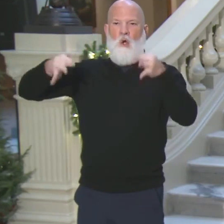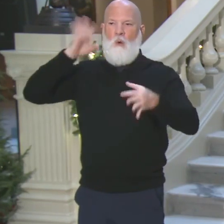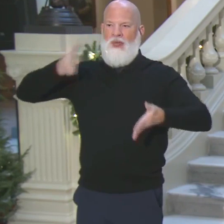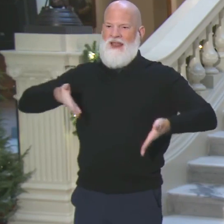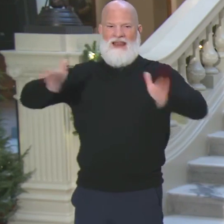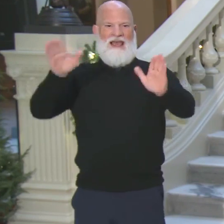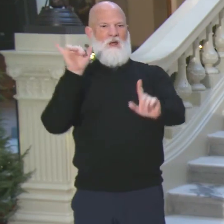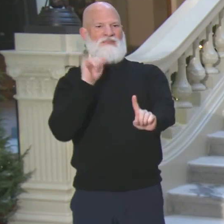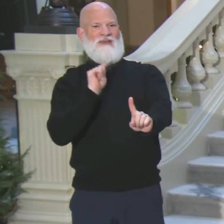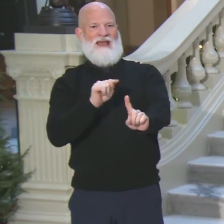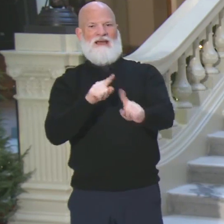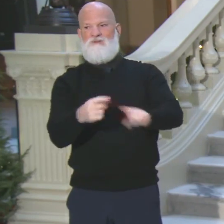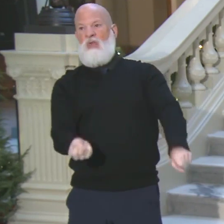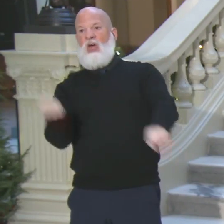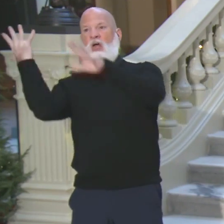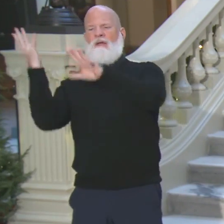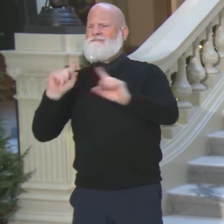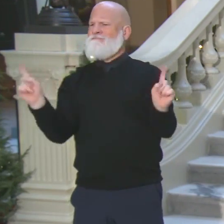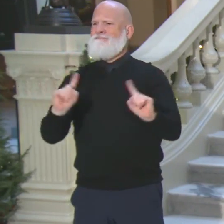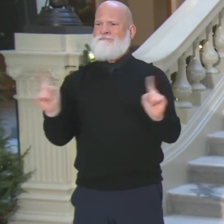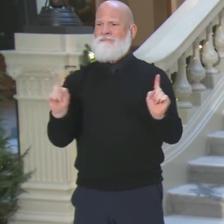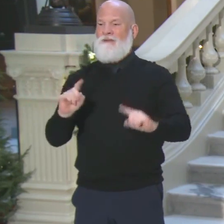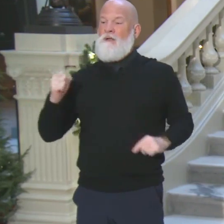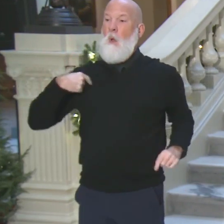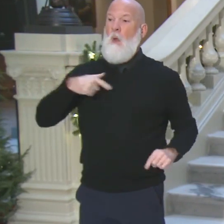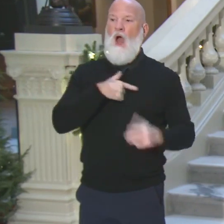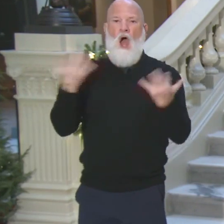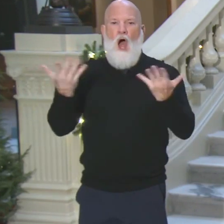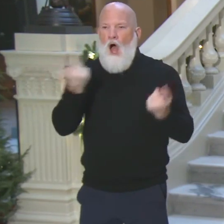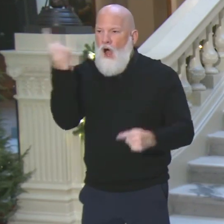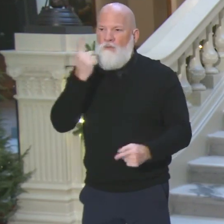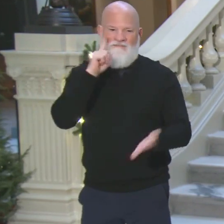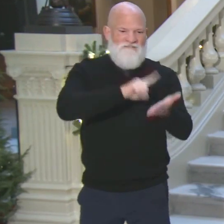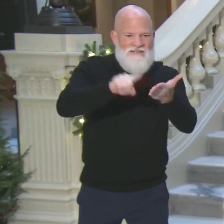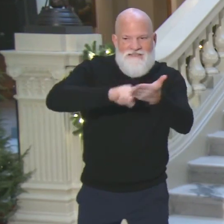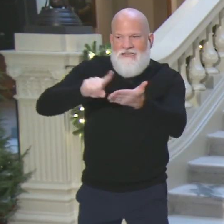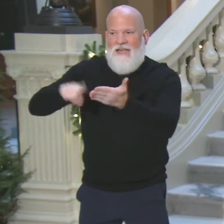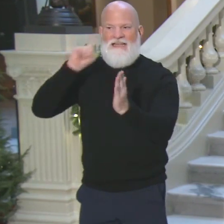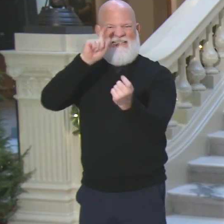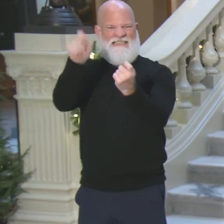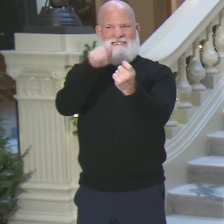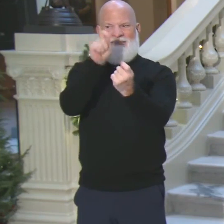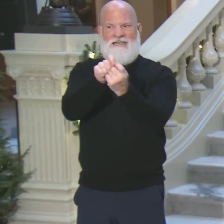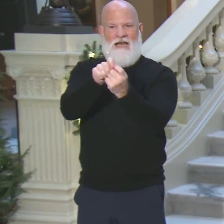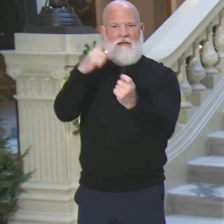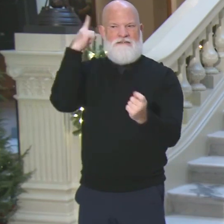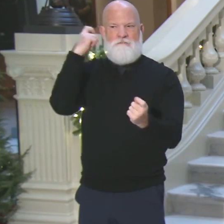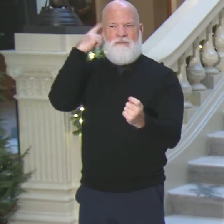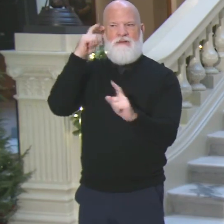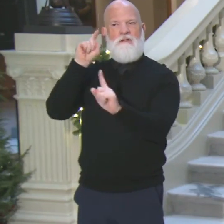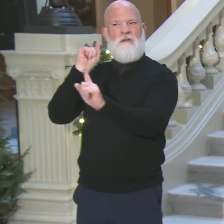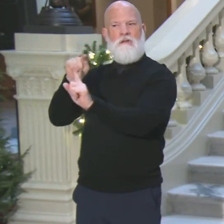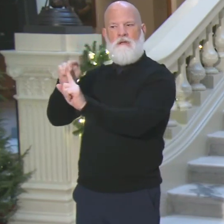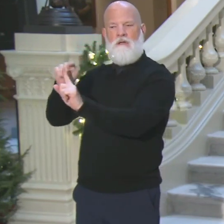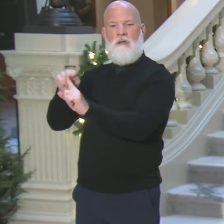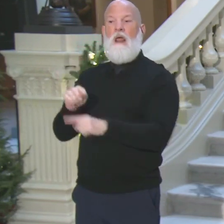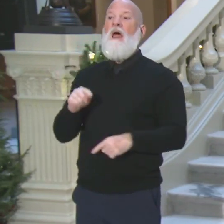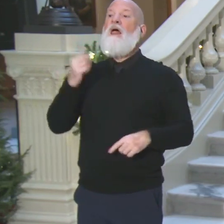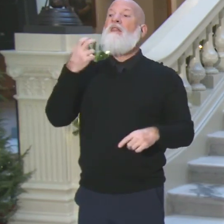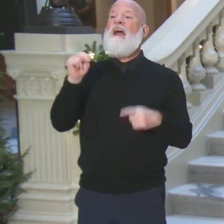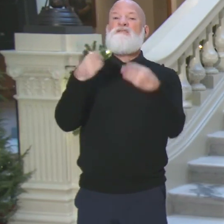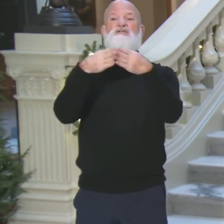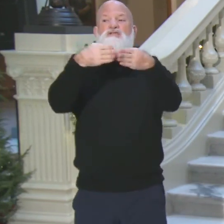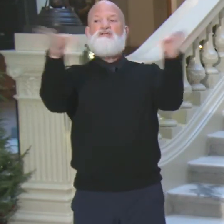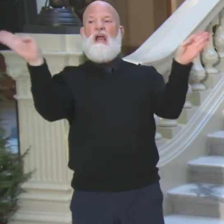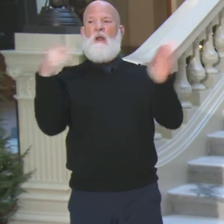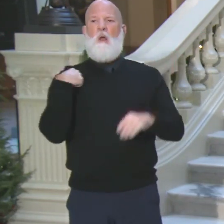we always investigate when we have specific allegations. When there's a specific allegation to investigate, we'll do it. But a generalized, we don't like the outcome, we